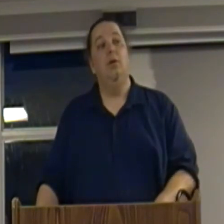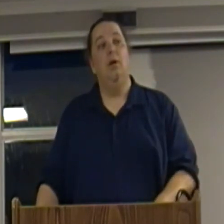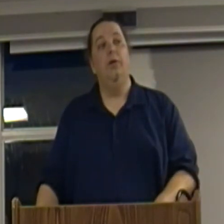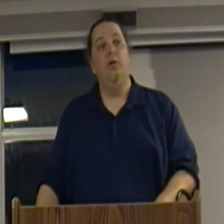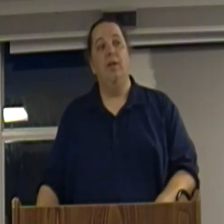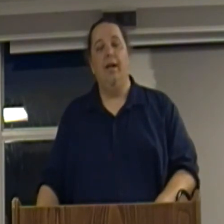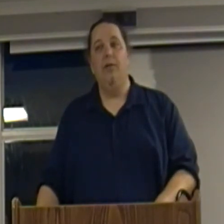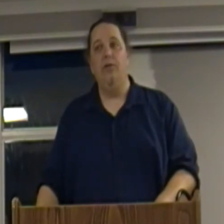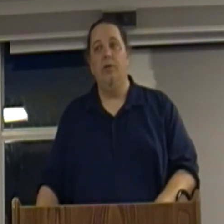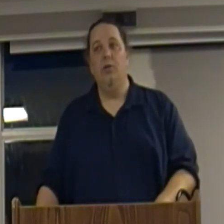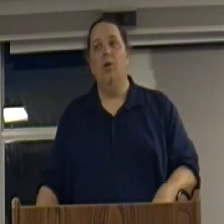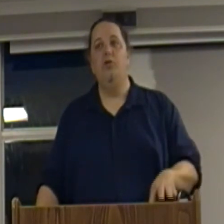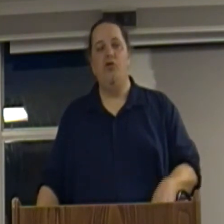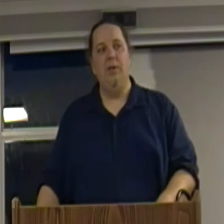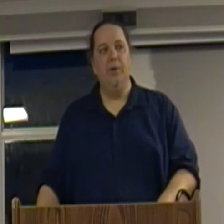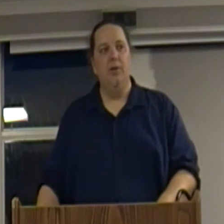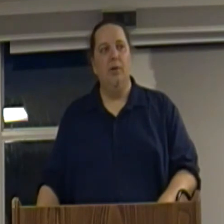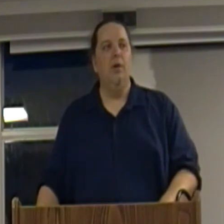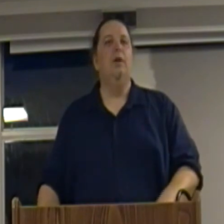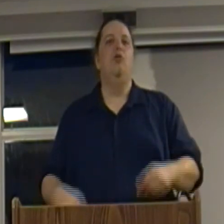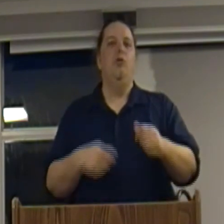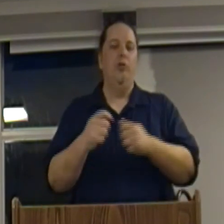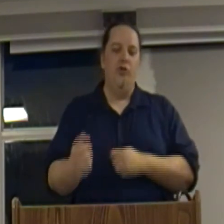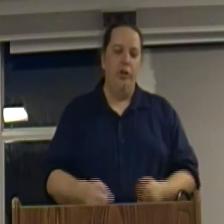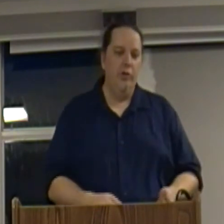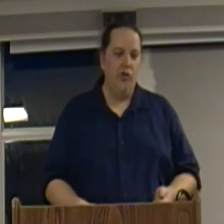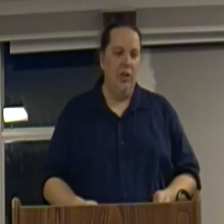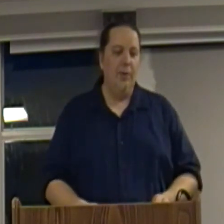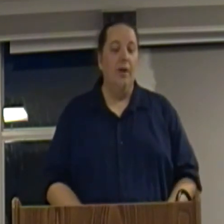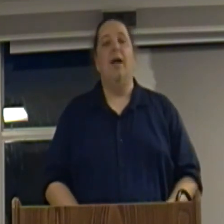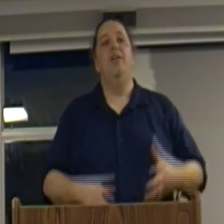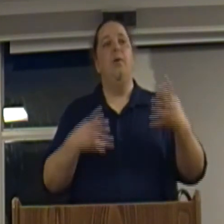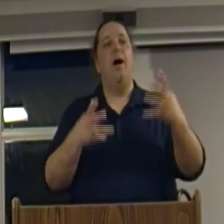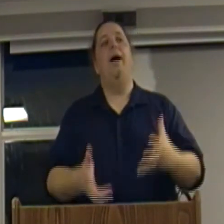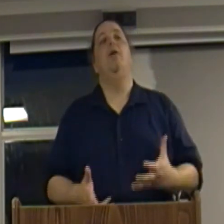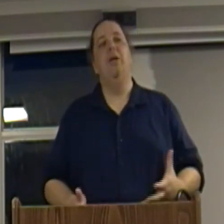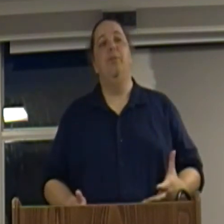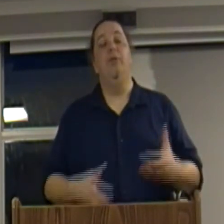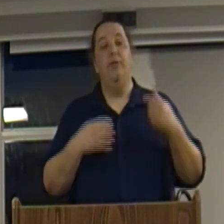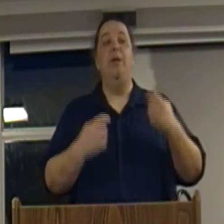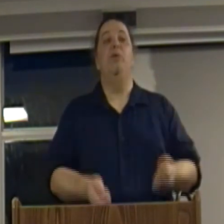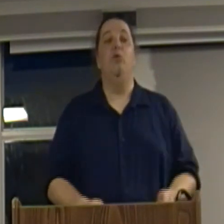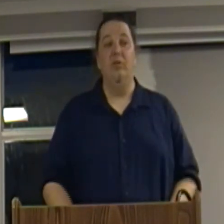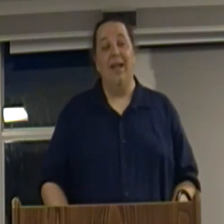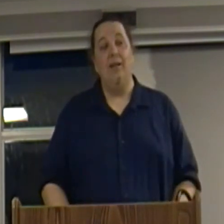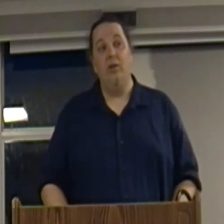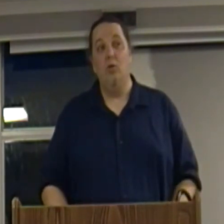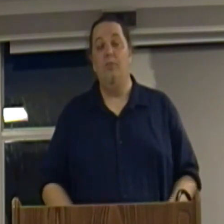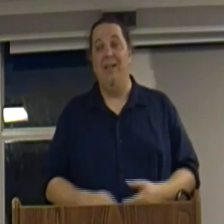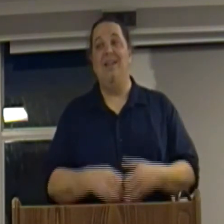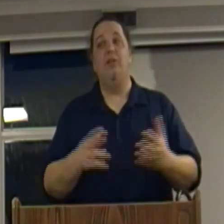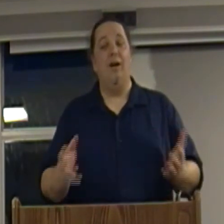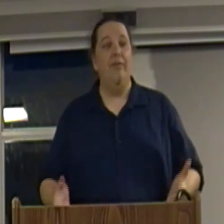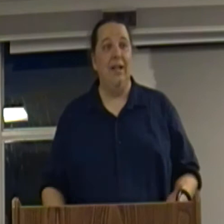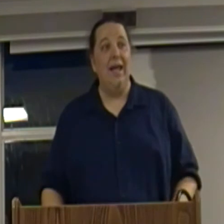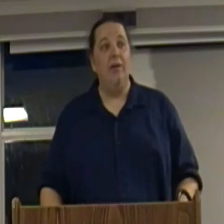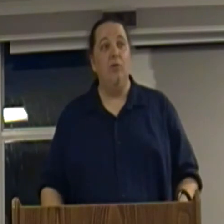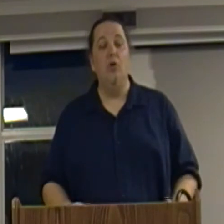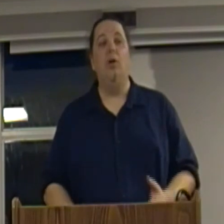on those lands, grow the sheep, shear the sheep. And then they would hire people, the people whose lands who'd been kicked off the land who no